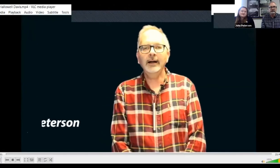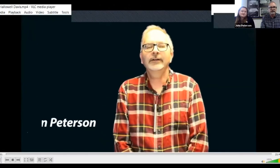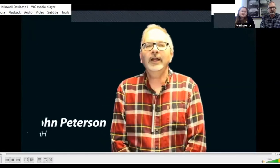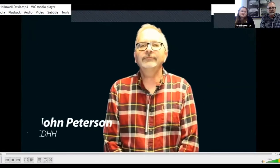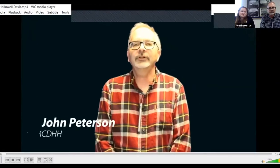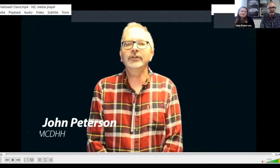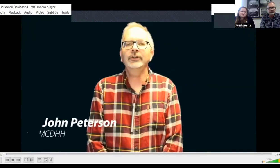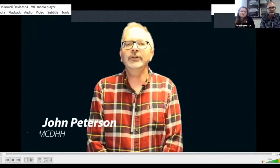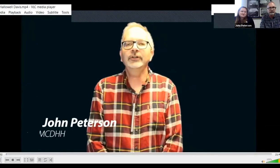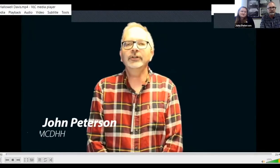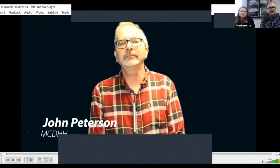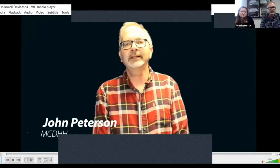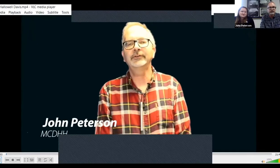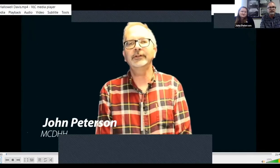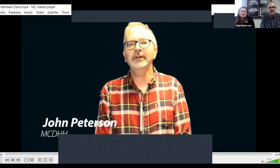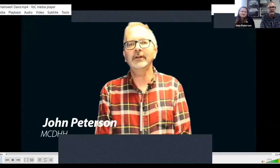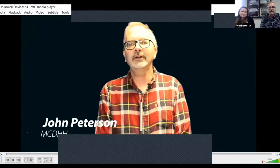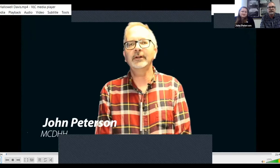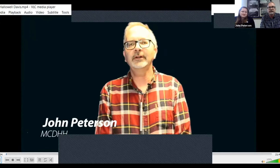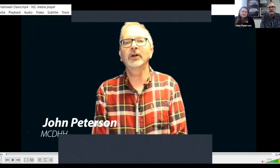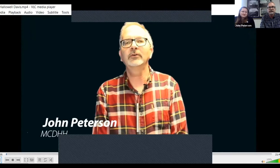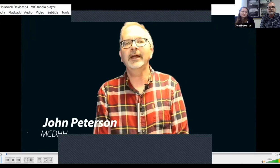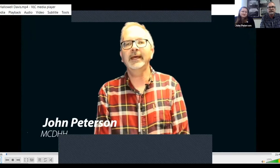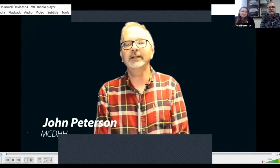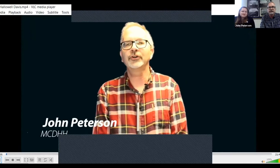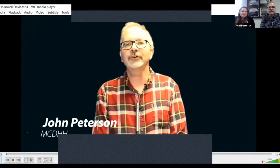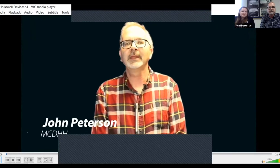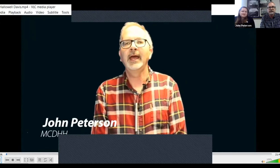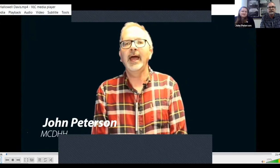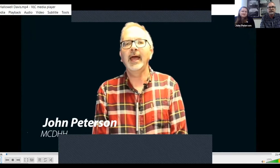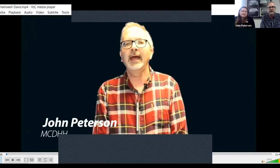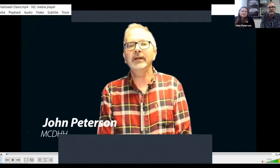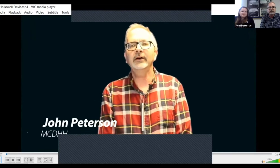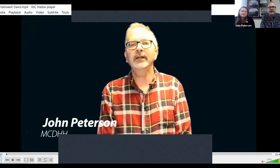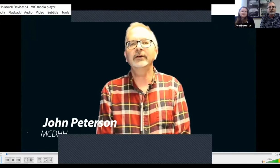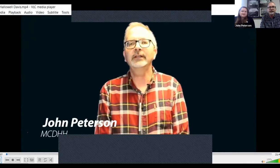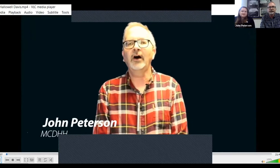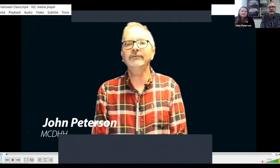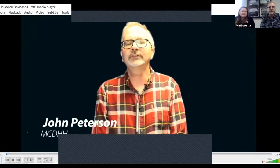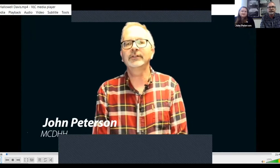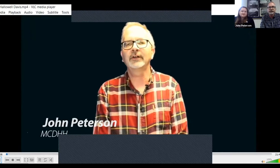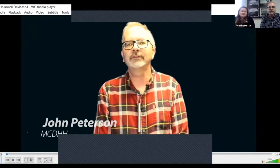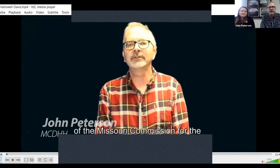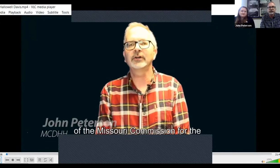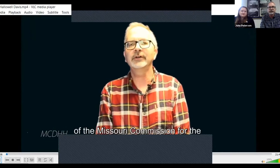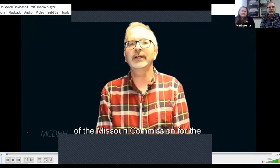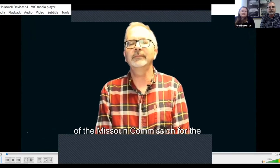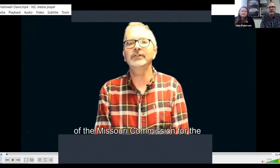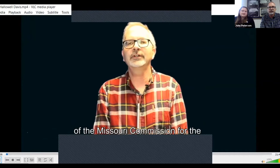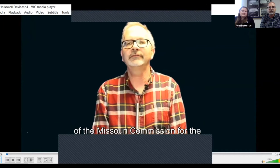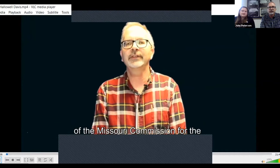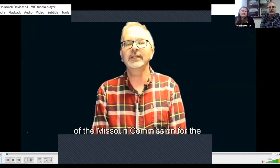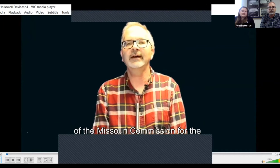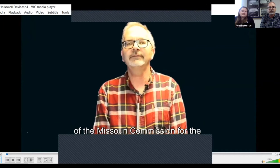Hi, good afternoon. I'm John Peterson, hard of hearing program manager. And we are here at the offices of the Missouri